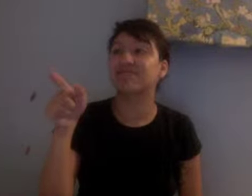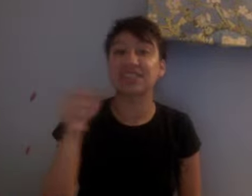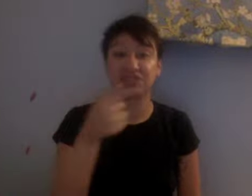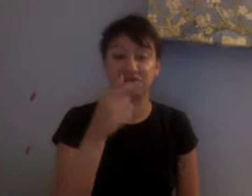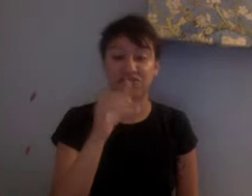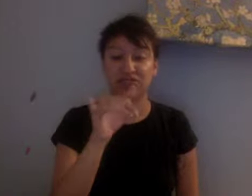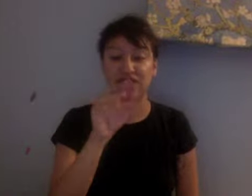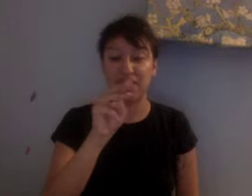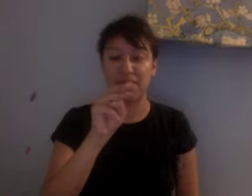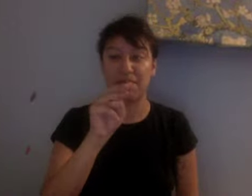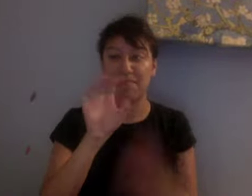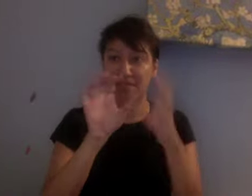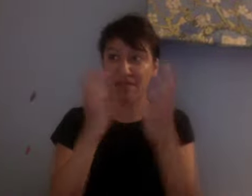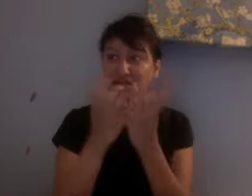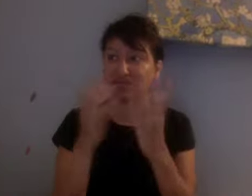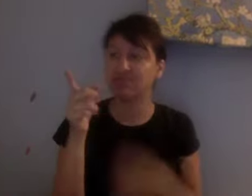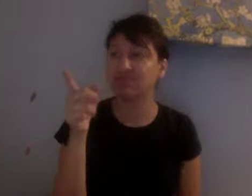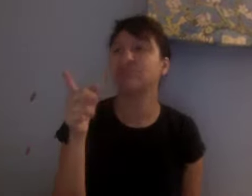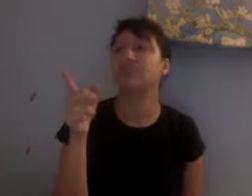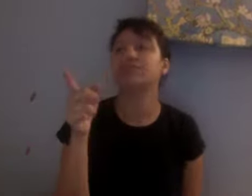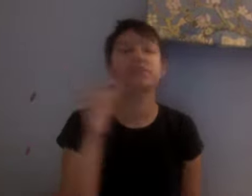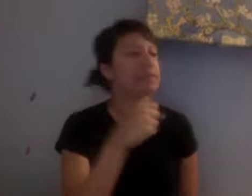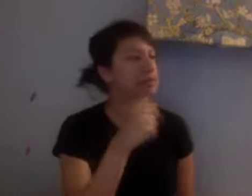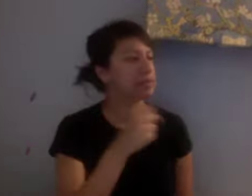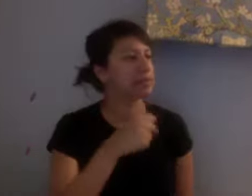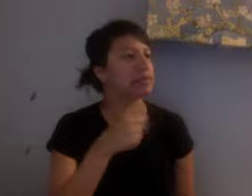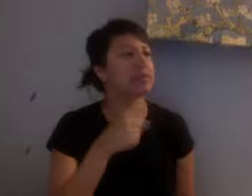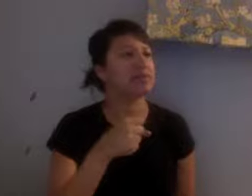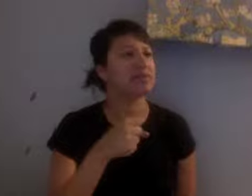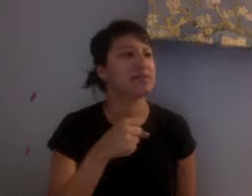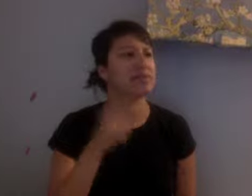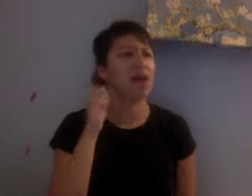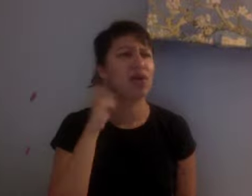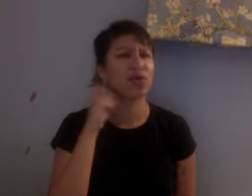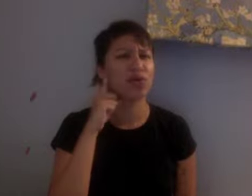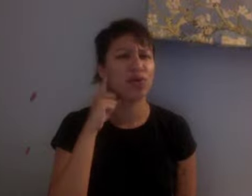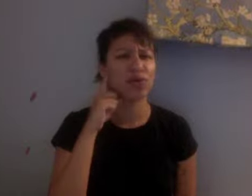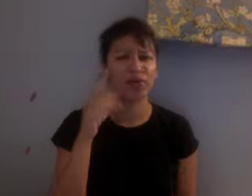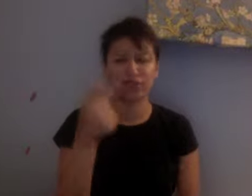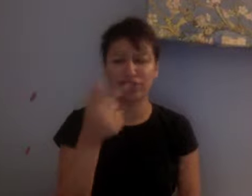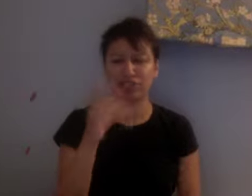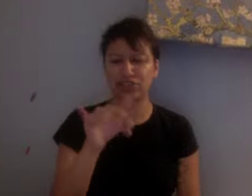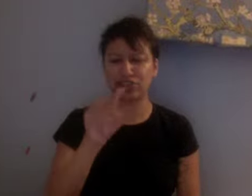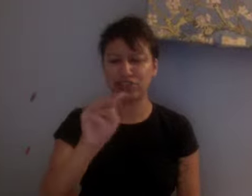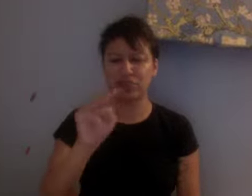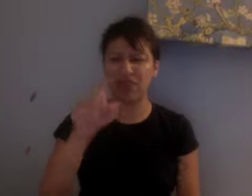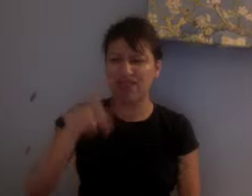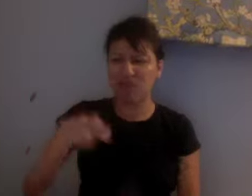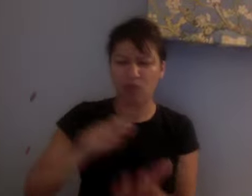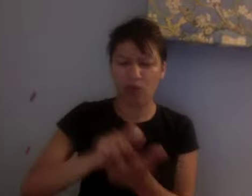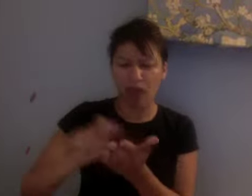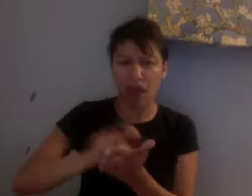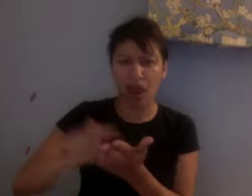B? Alright, gym class. Yeah. I heard you guys like papers and stuff in your class now and do computer research sometimes.